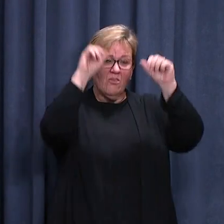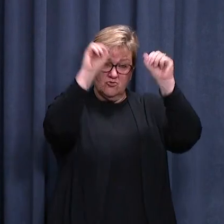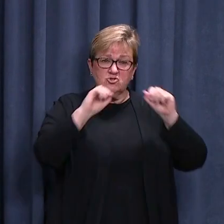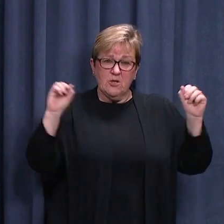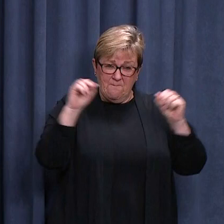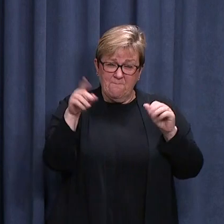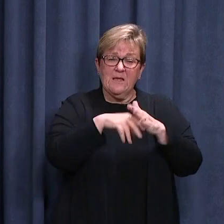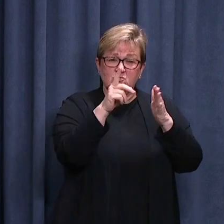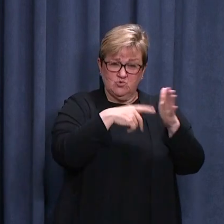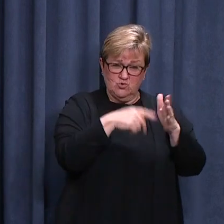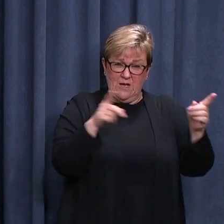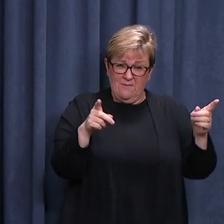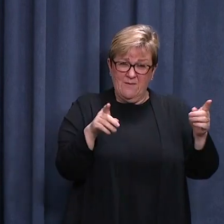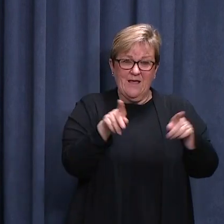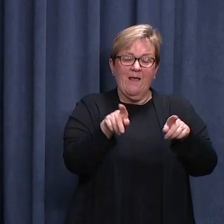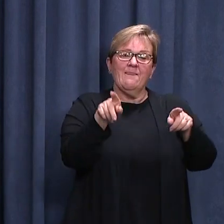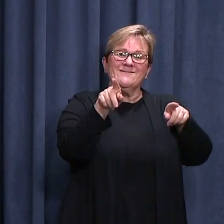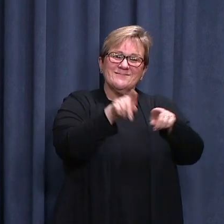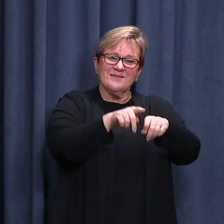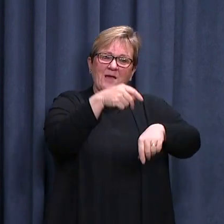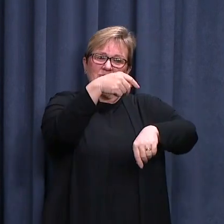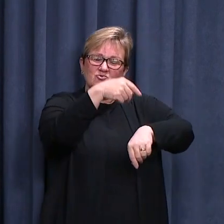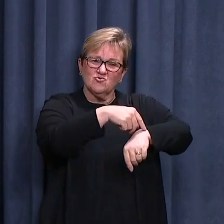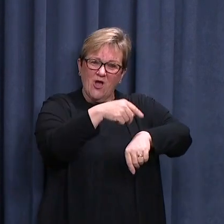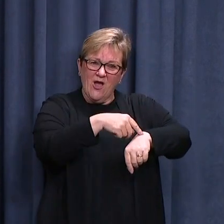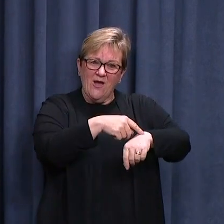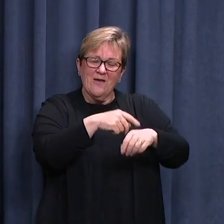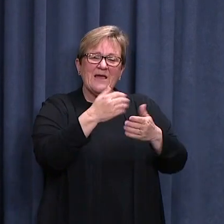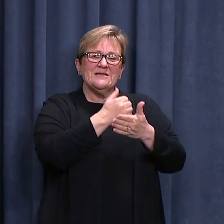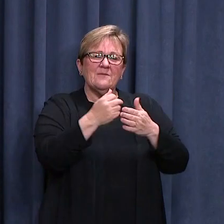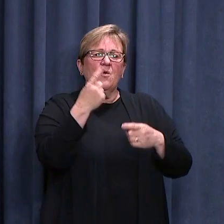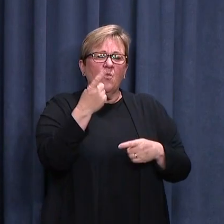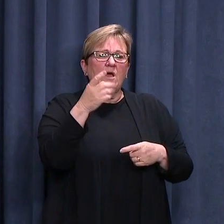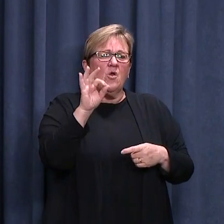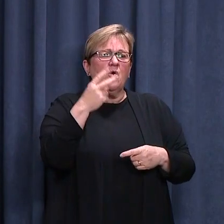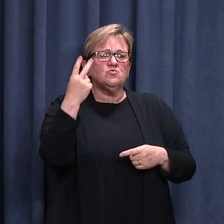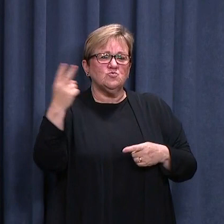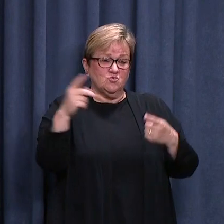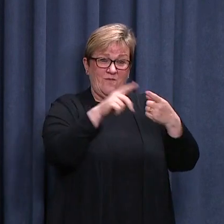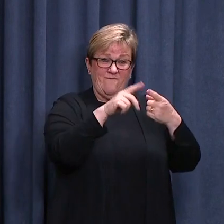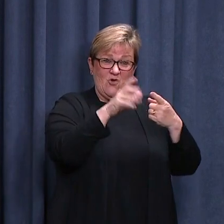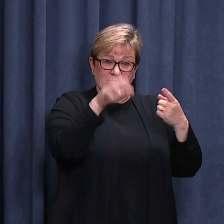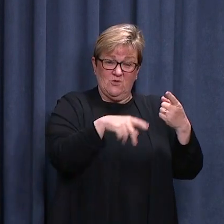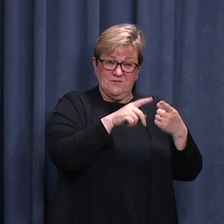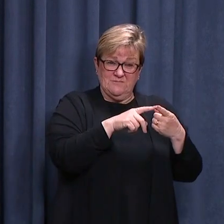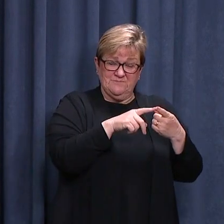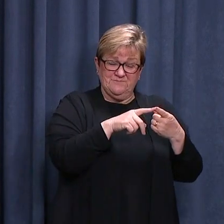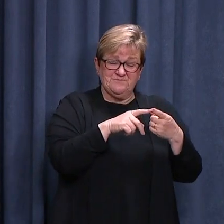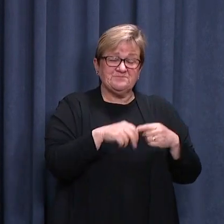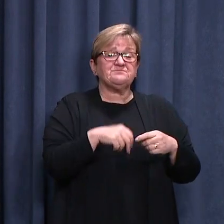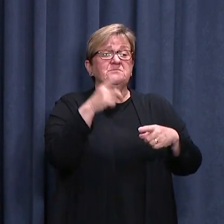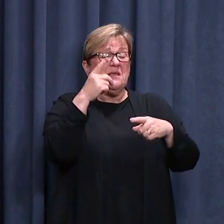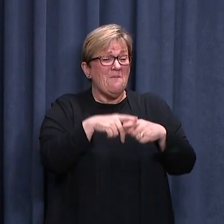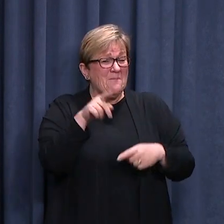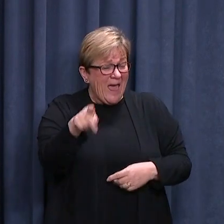in Joondala during the same exposure period as case 1022. In addition to